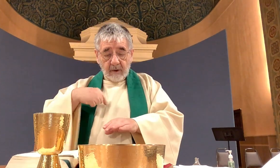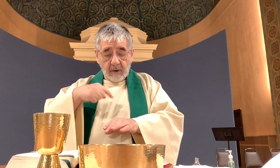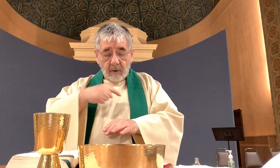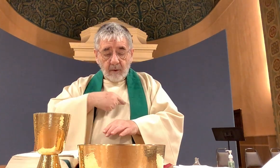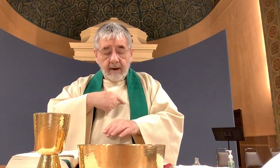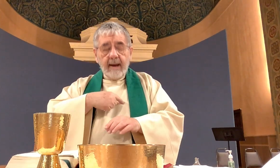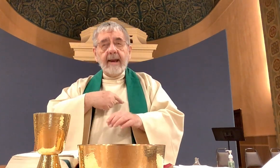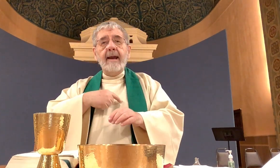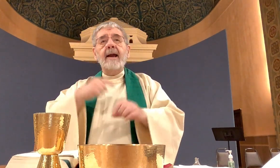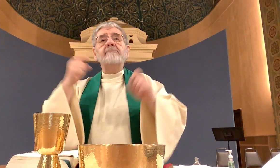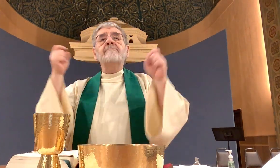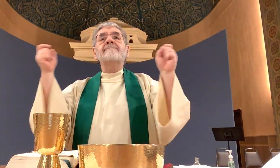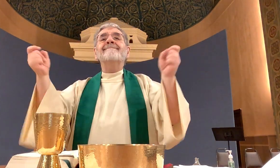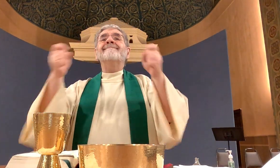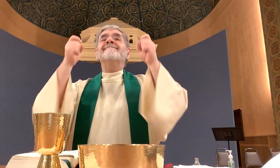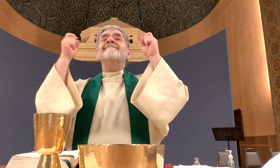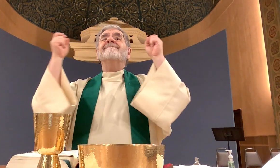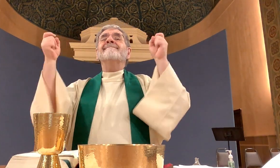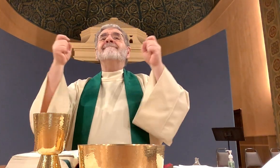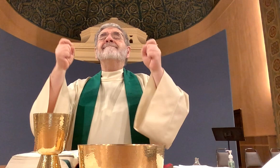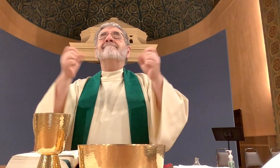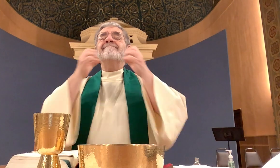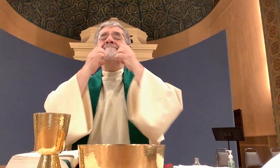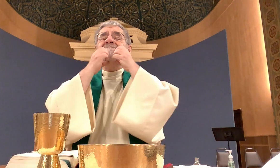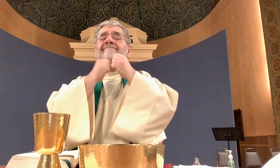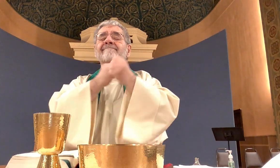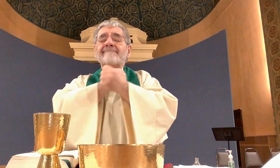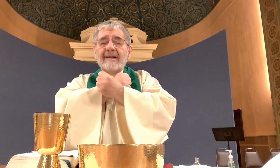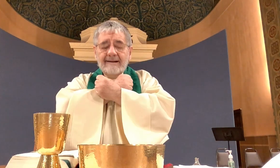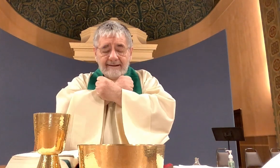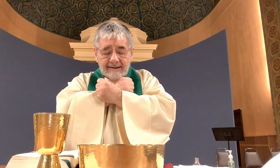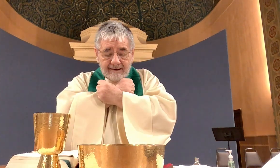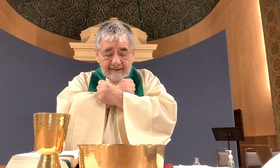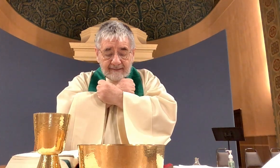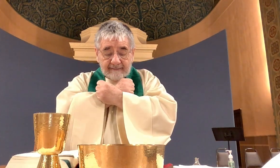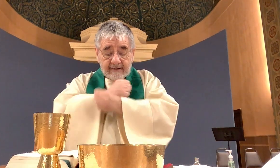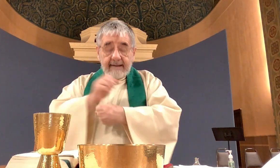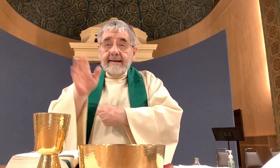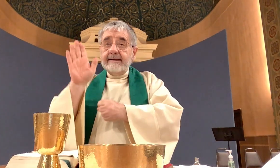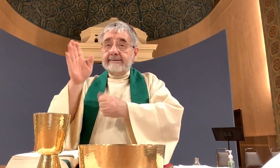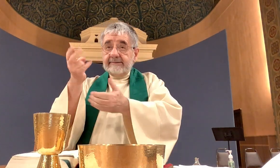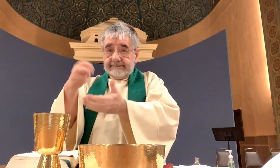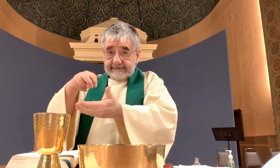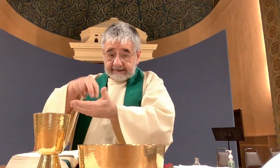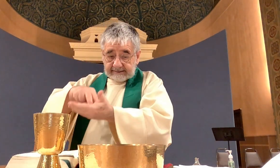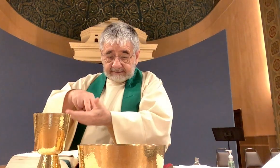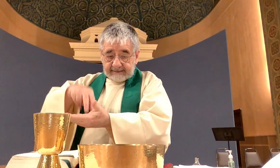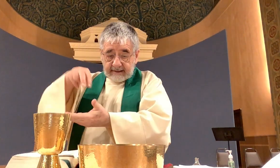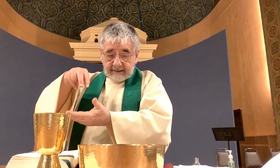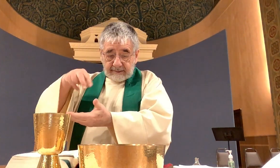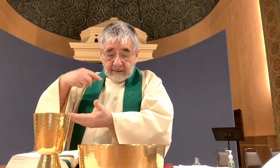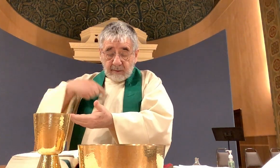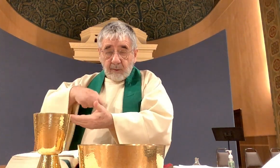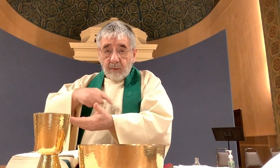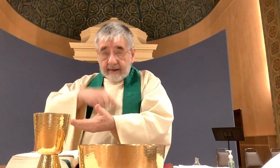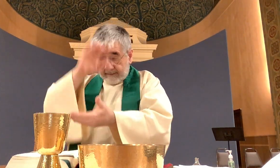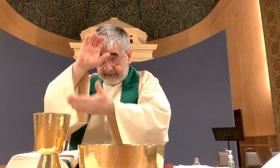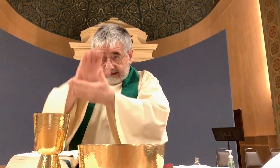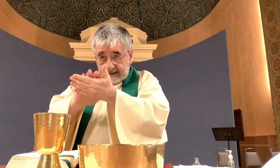in love his resurrection we confess with living